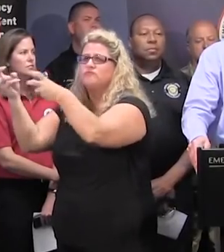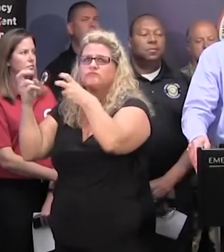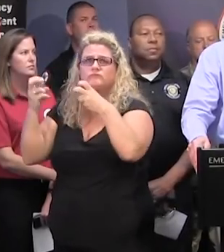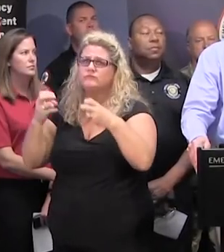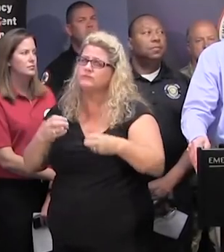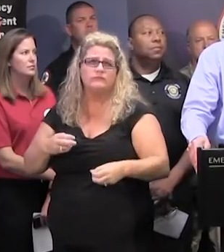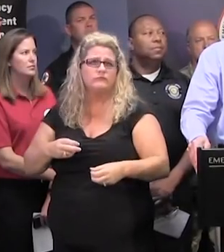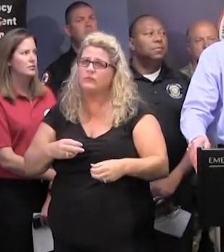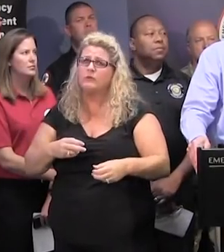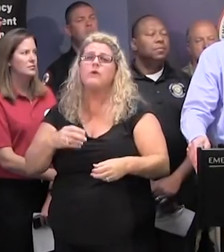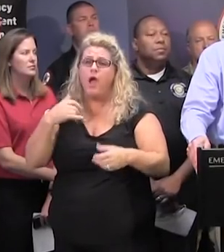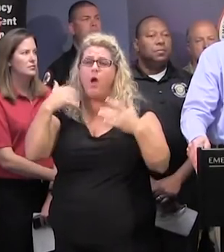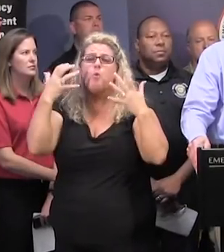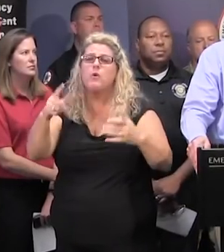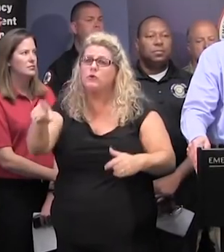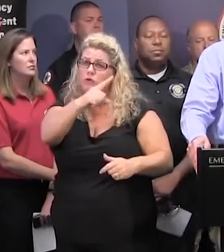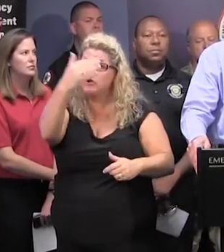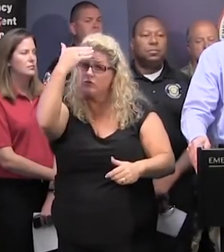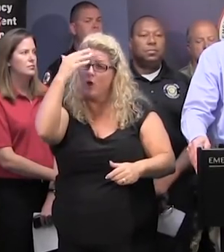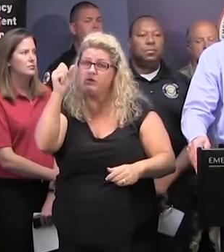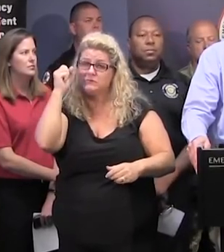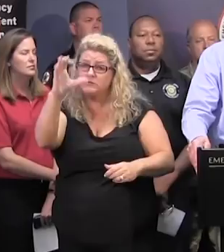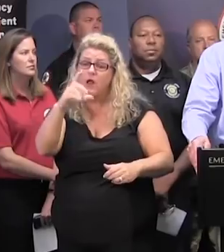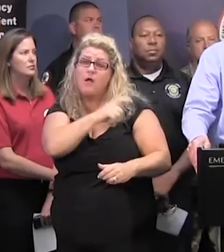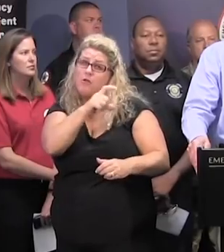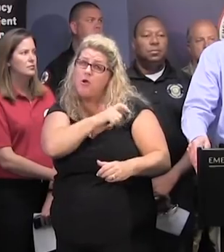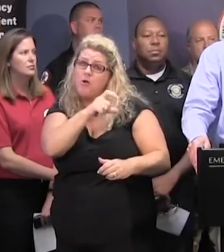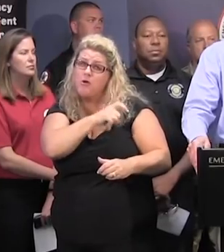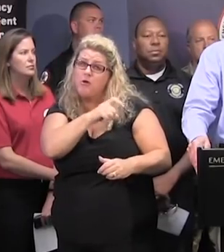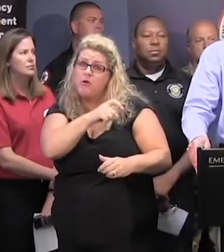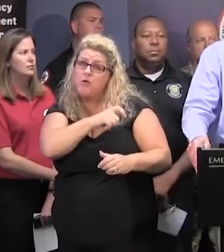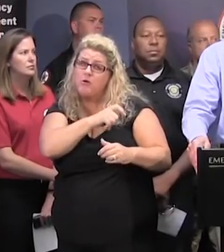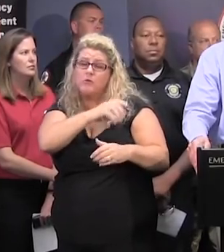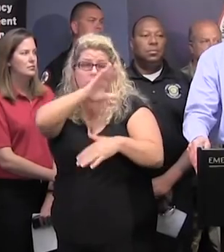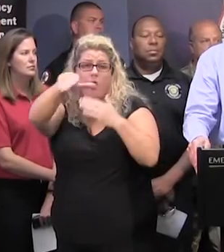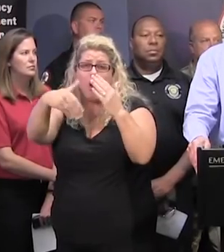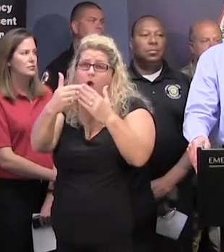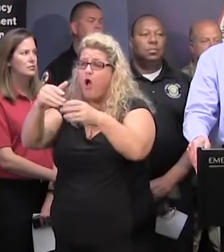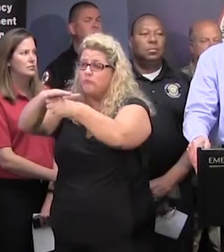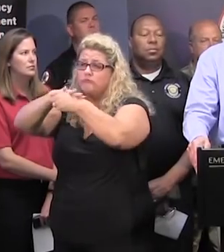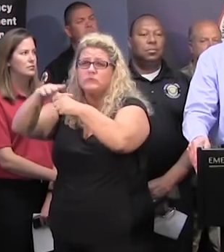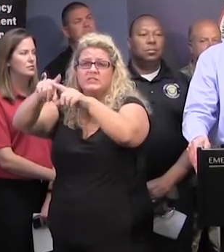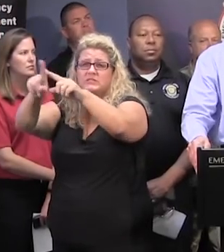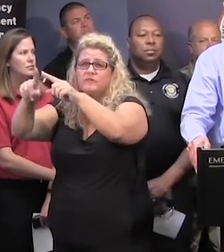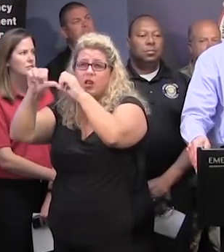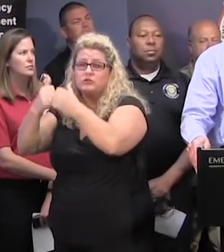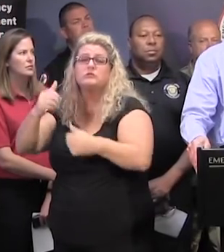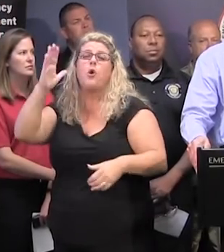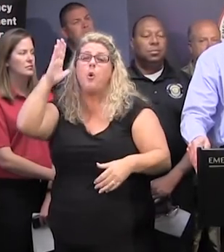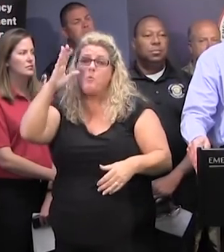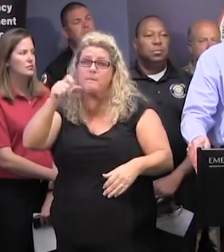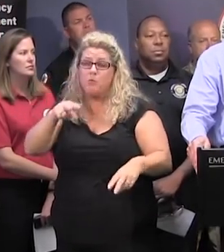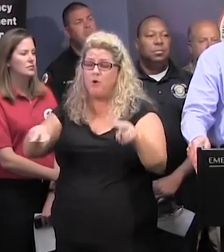And you can be assured that South Carolina law enforcement authorities in all of its different aspects will be on